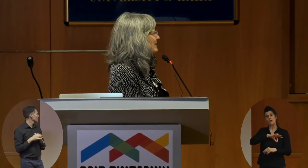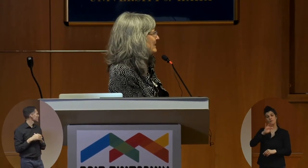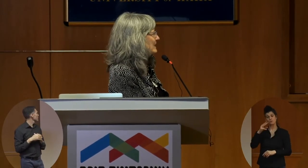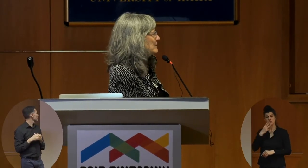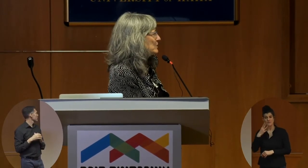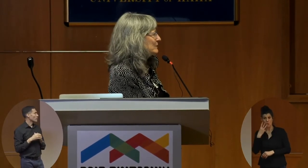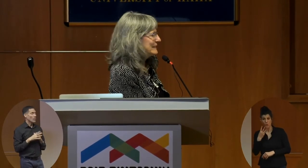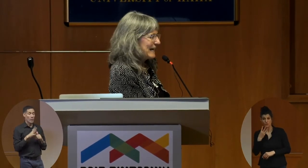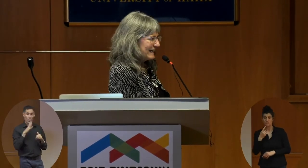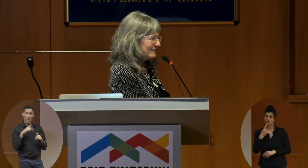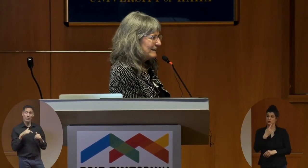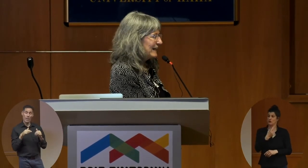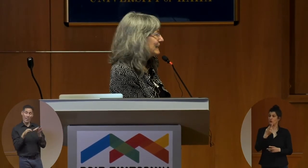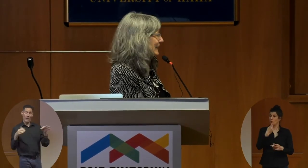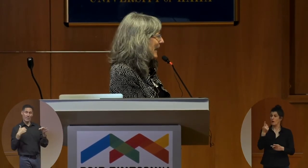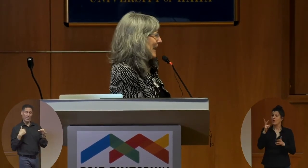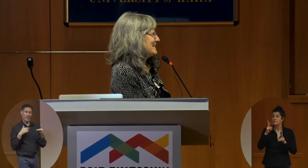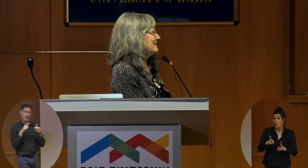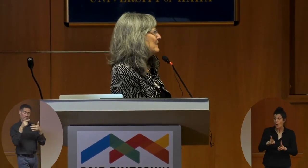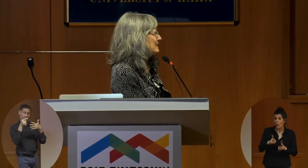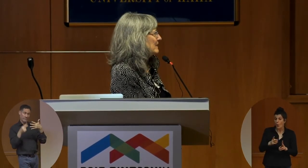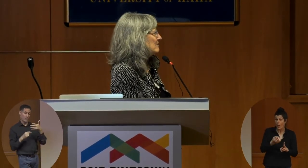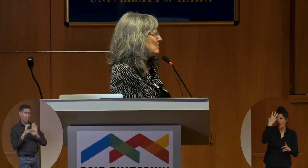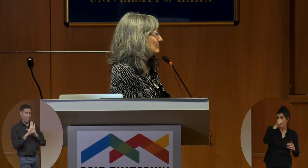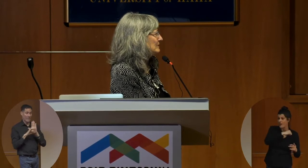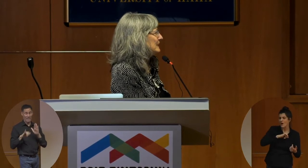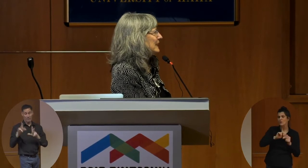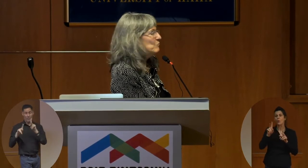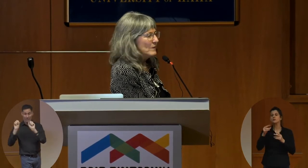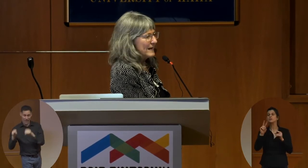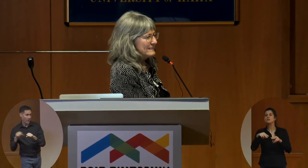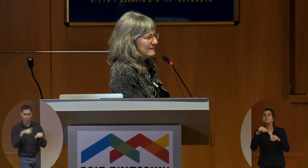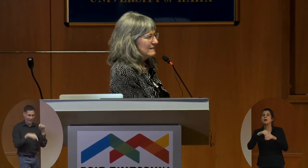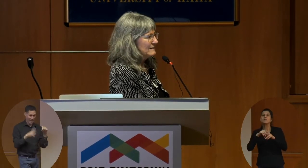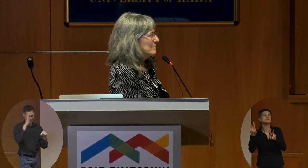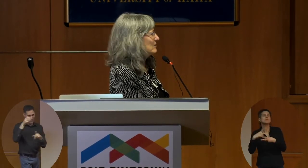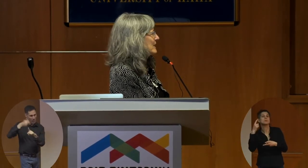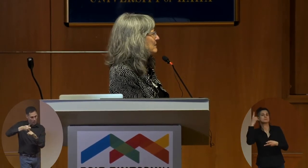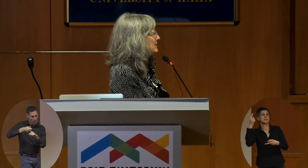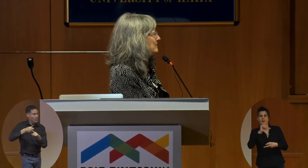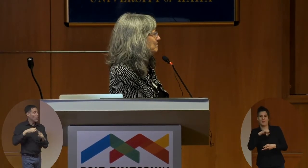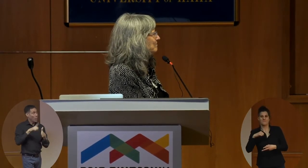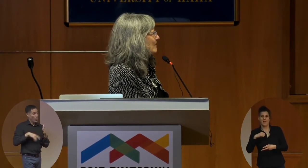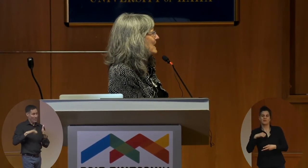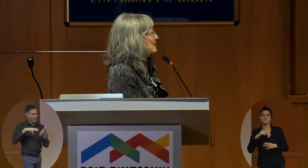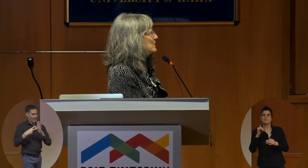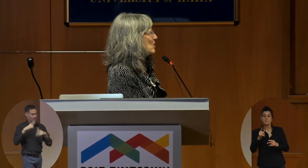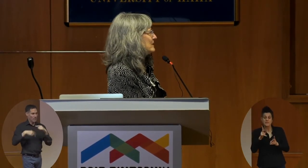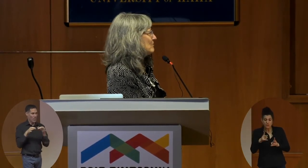that individuals can and cannot invent on their own, and what that tells us about language. We talked in